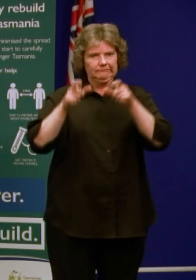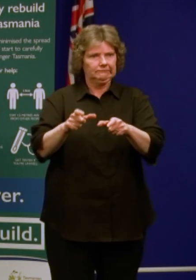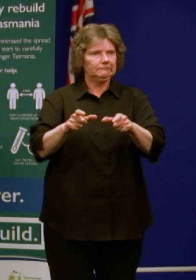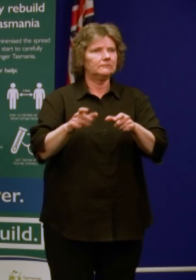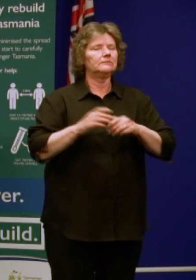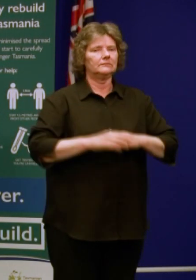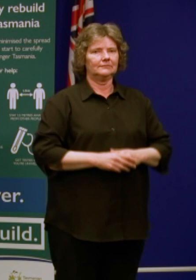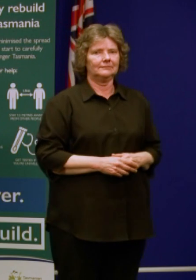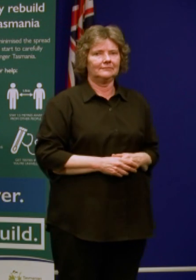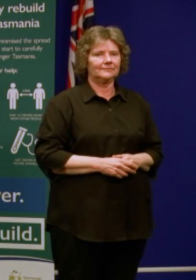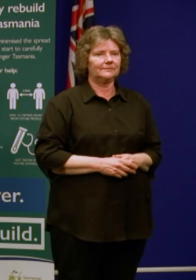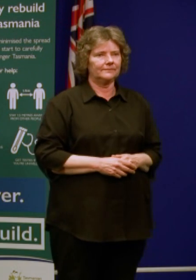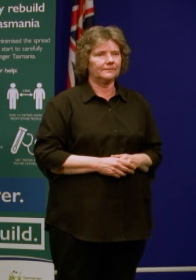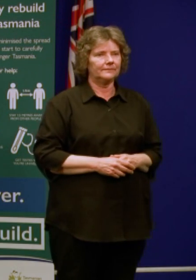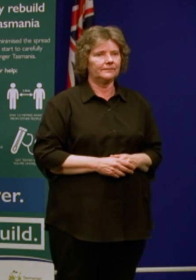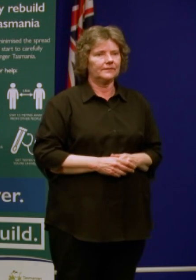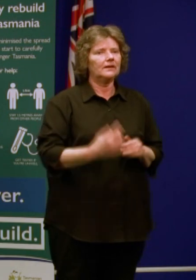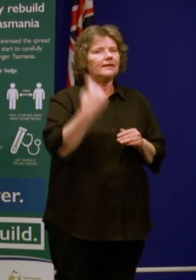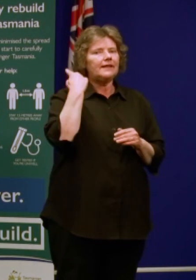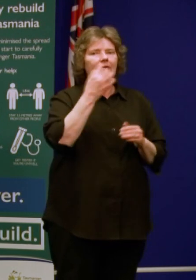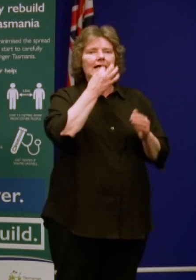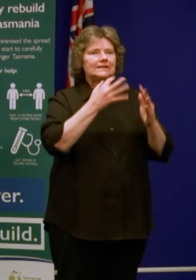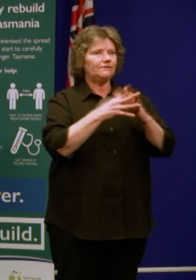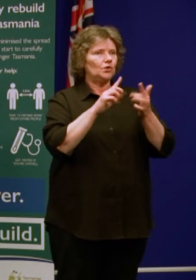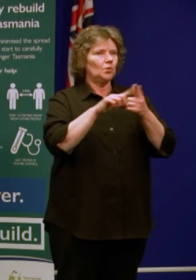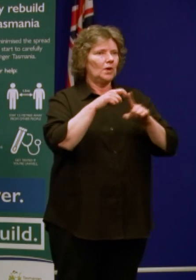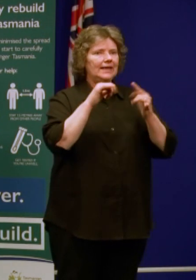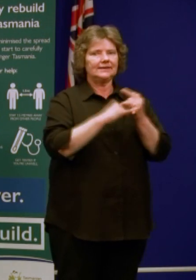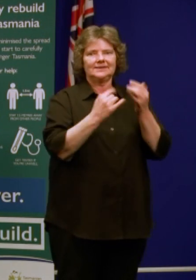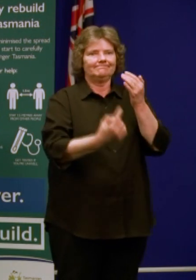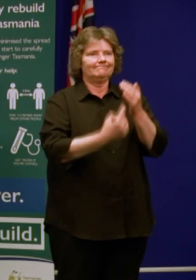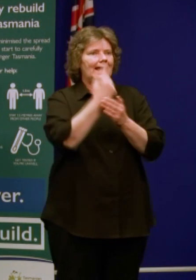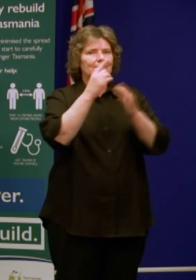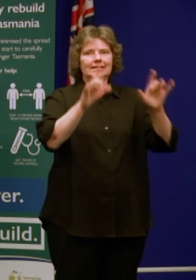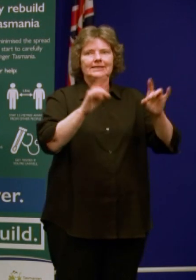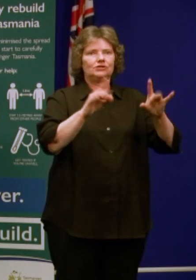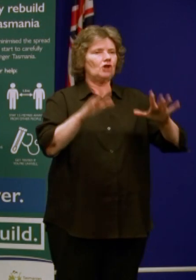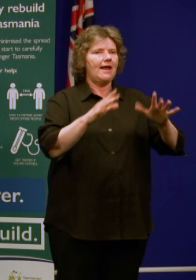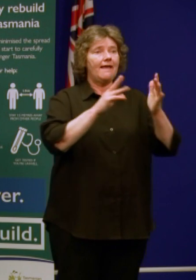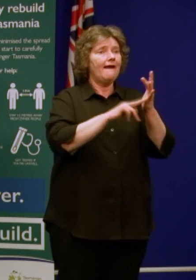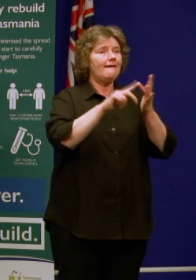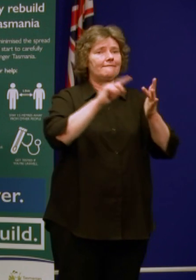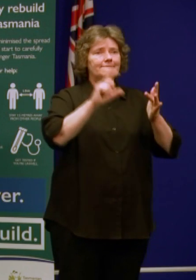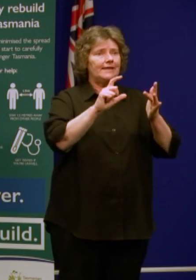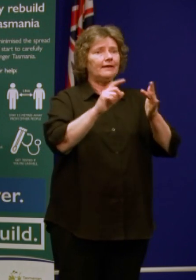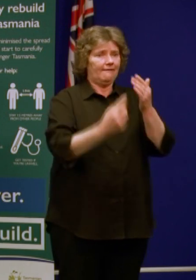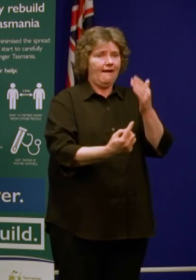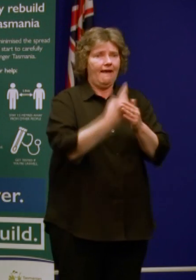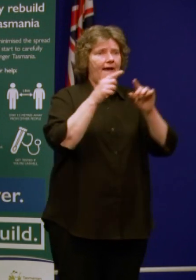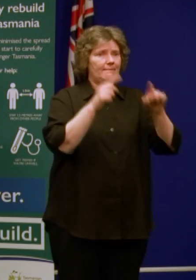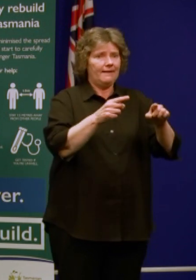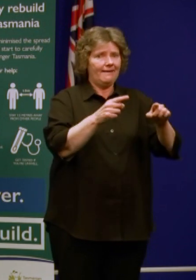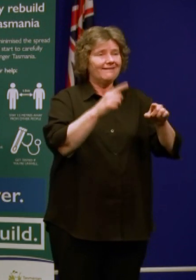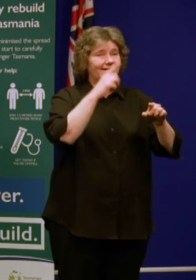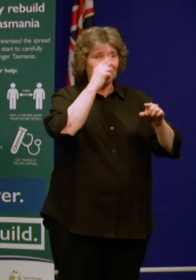underlined just how infectious this disease is and the situation in Victoria at the moment now as millions